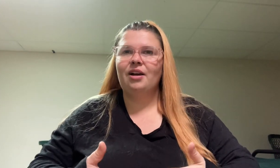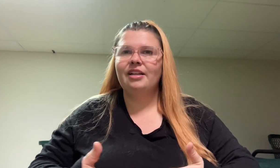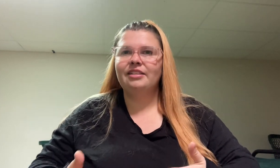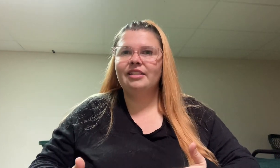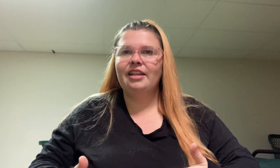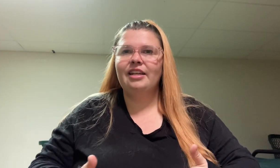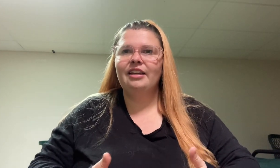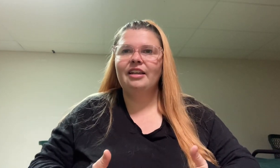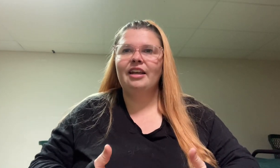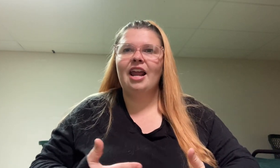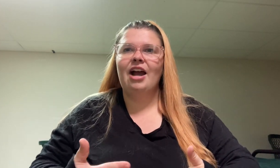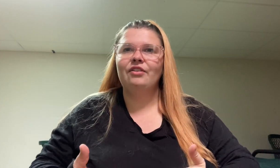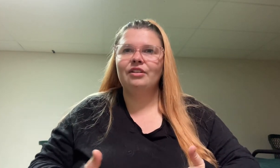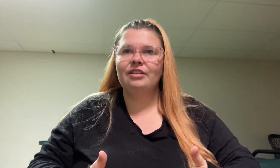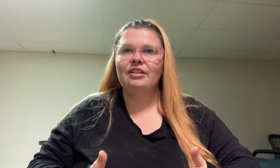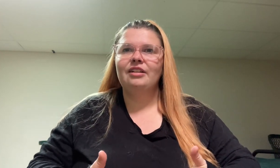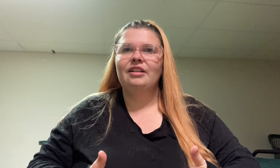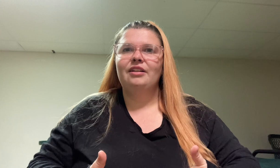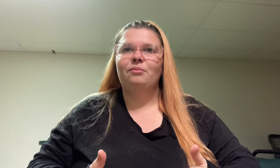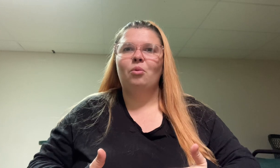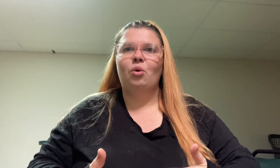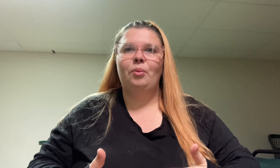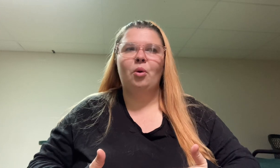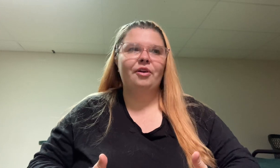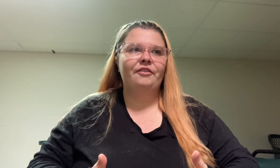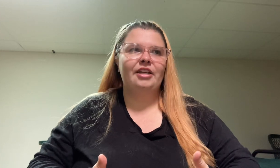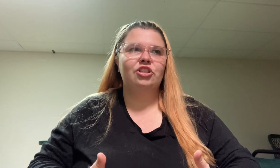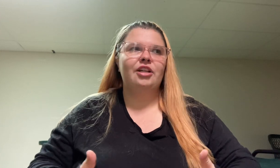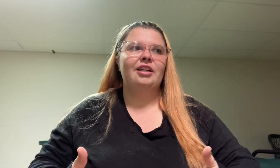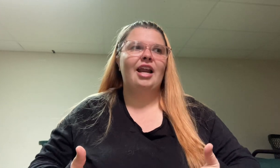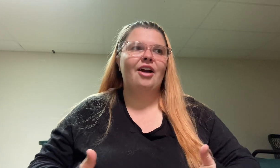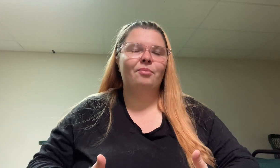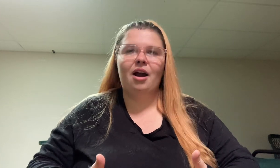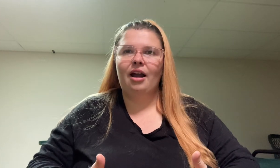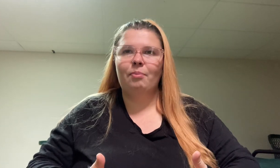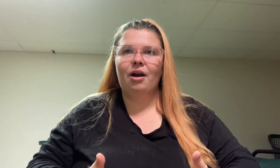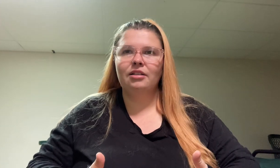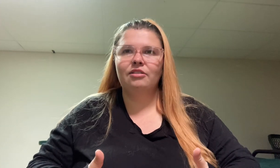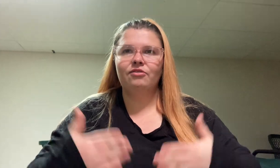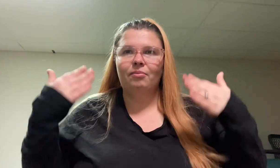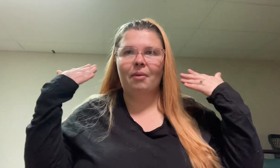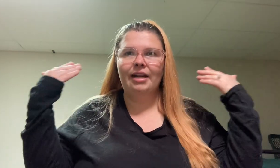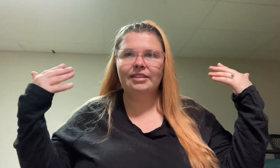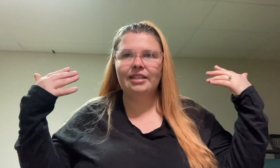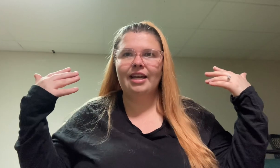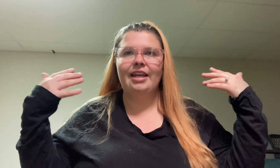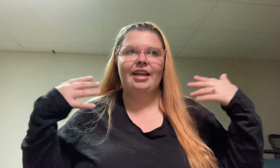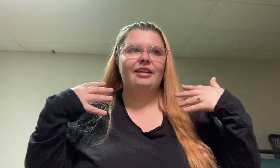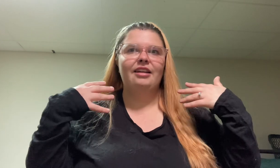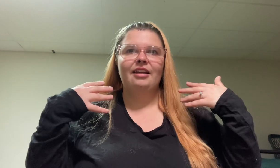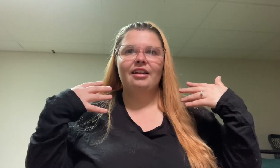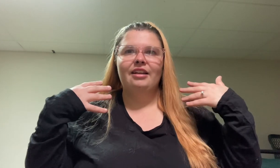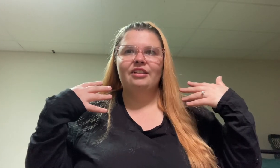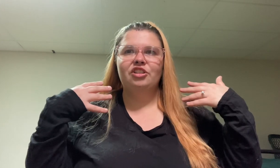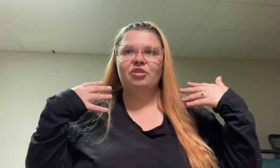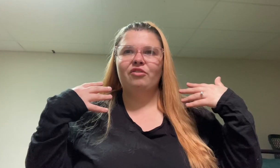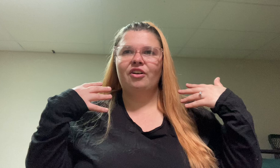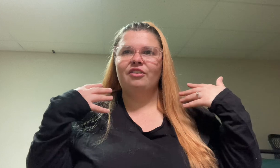Y, and Z and having more motivation and have a positive mindset and just overall